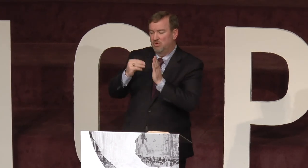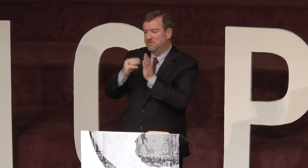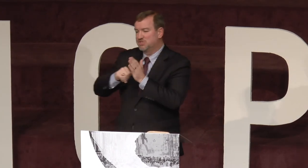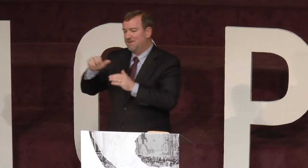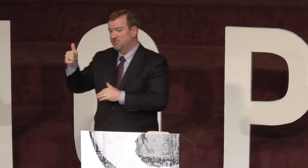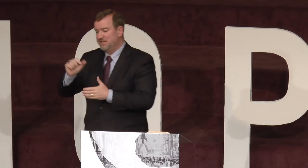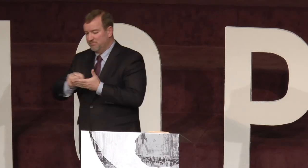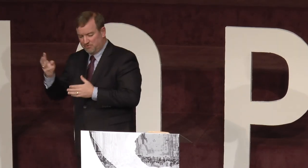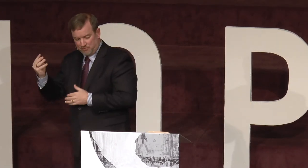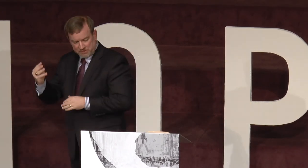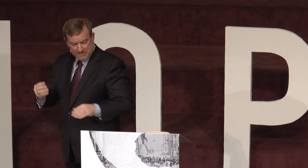Romans chapter 10, verse 14.